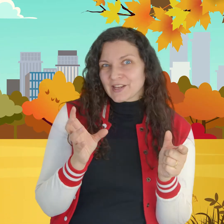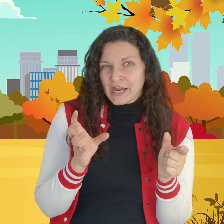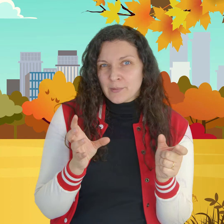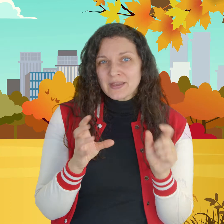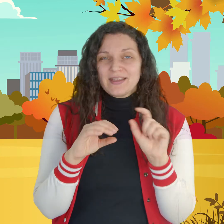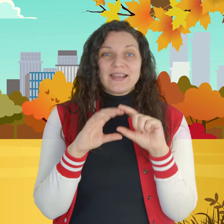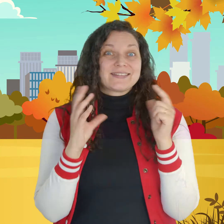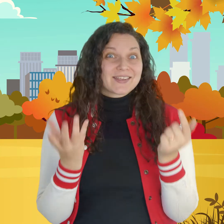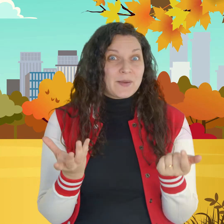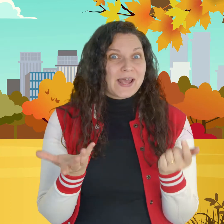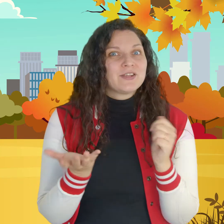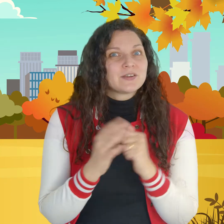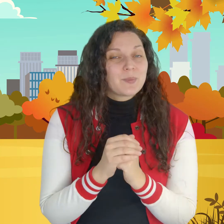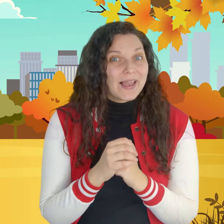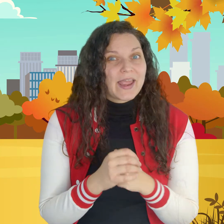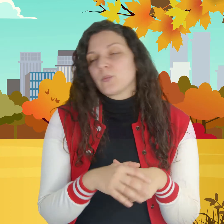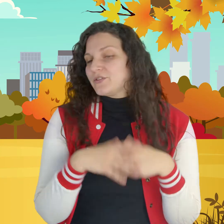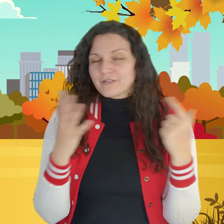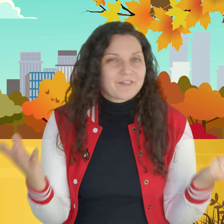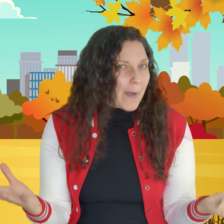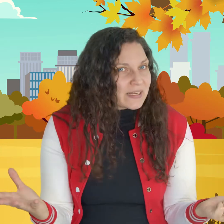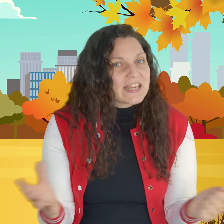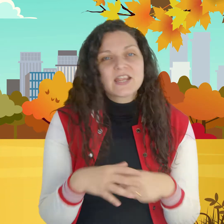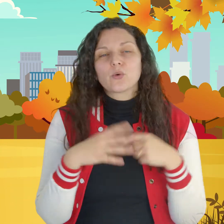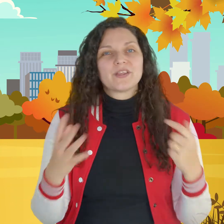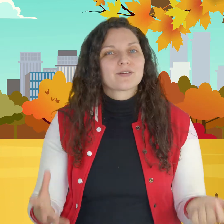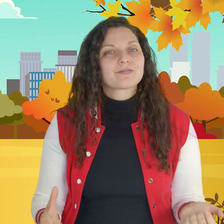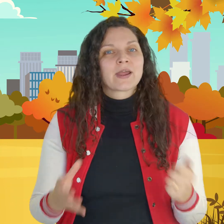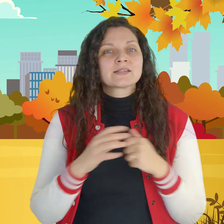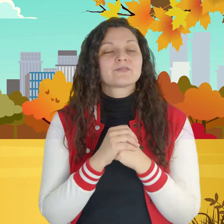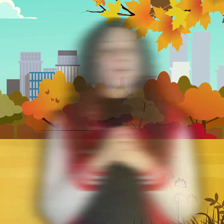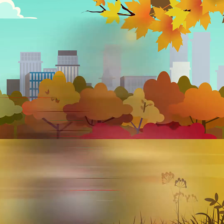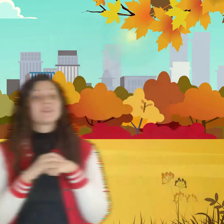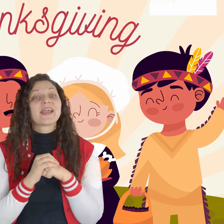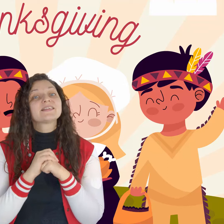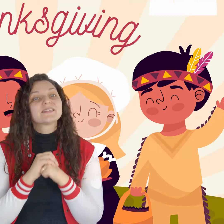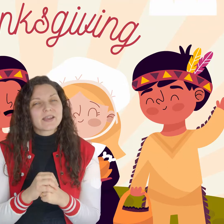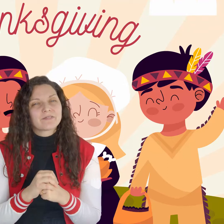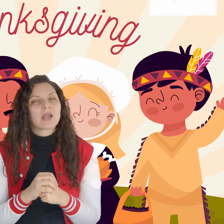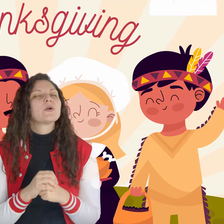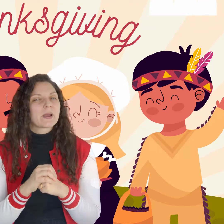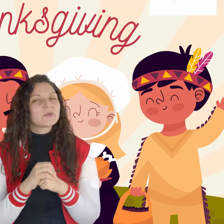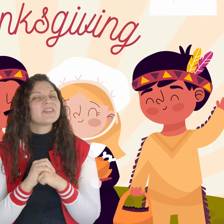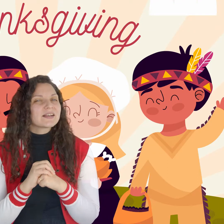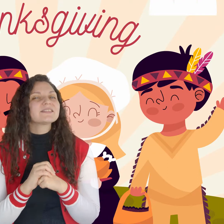game is a game that you can play with your family or with your friends for Thanksgiving remember Thanksgiving